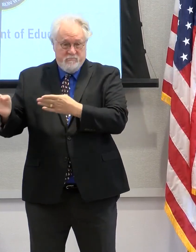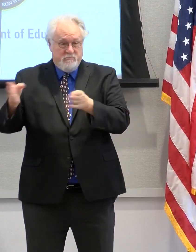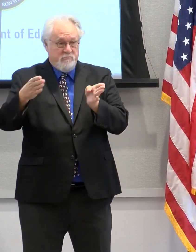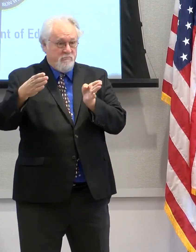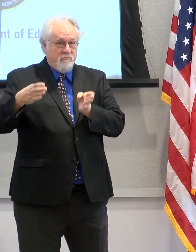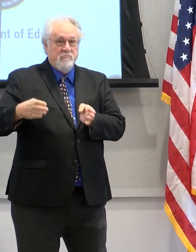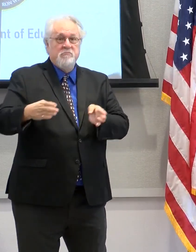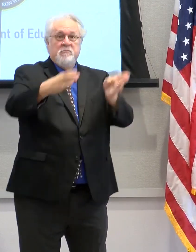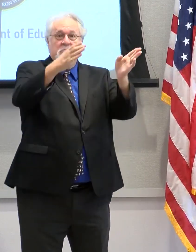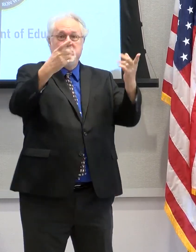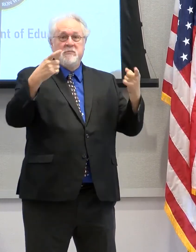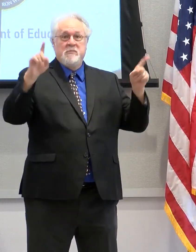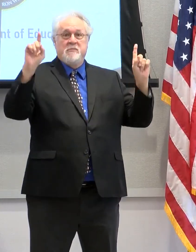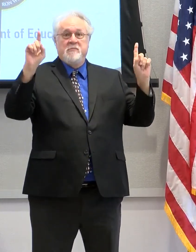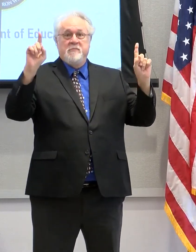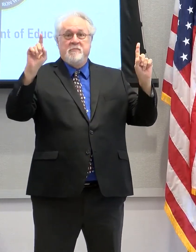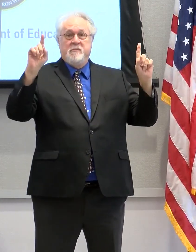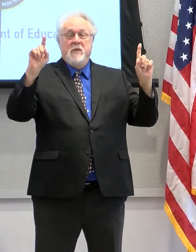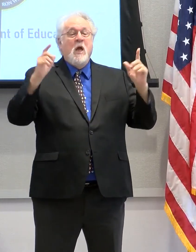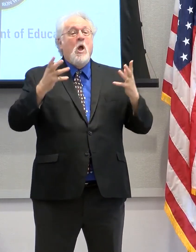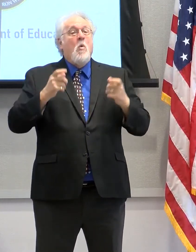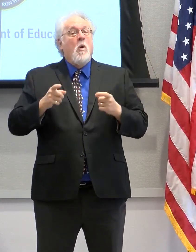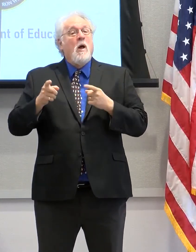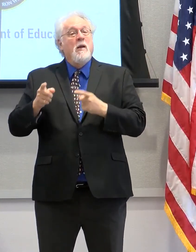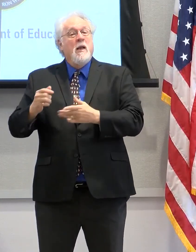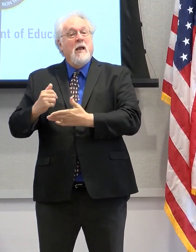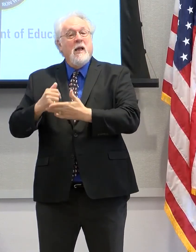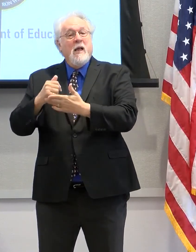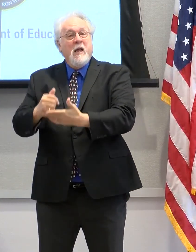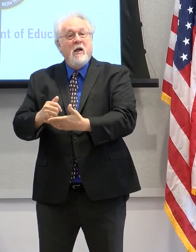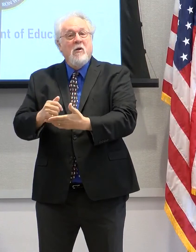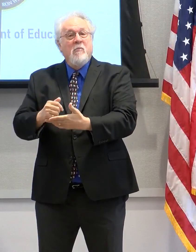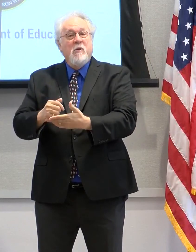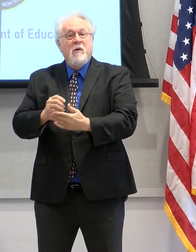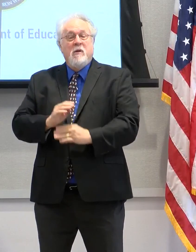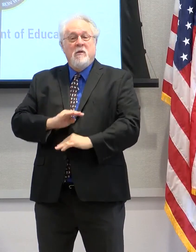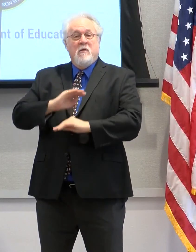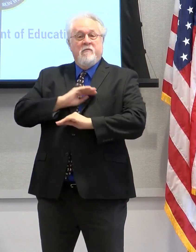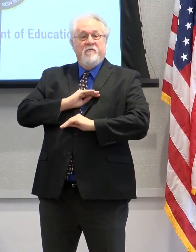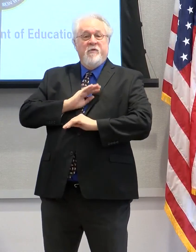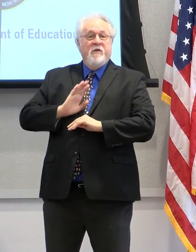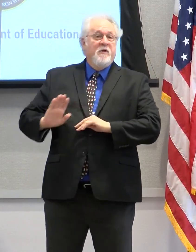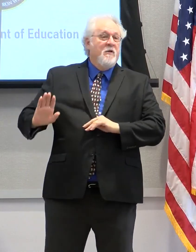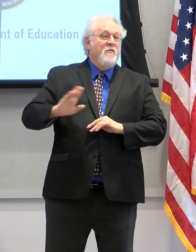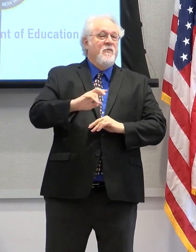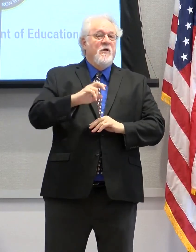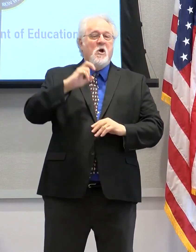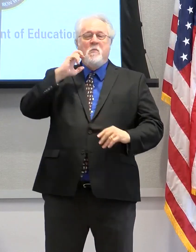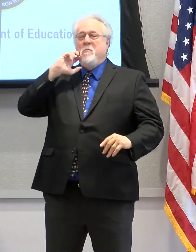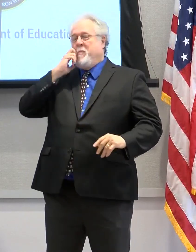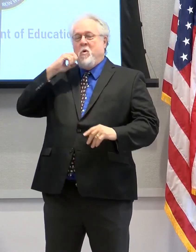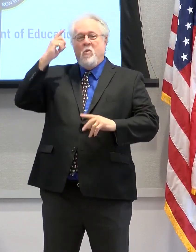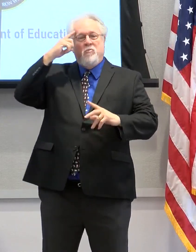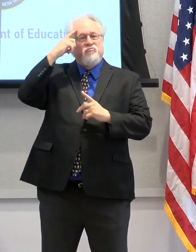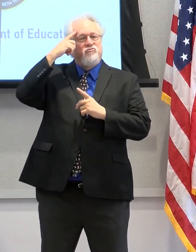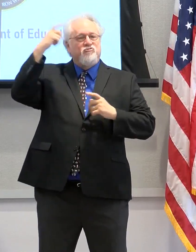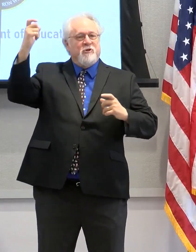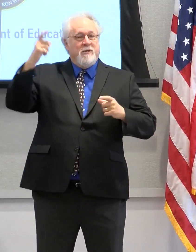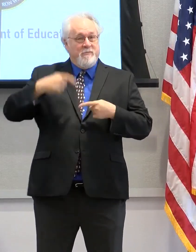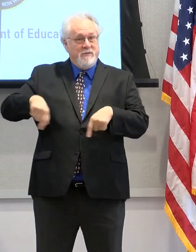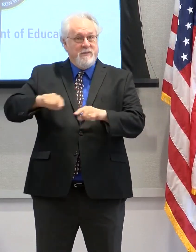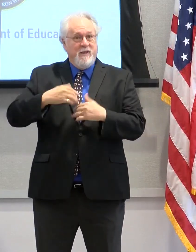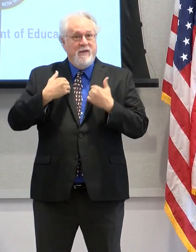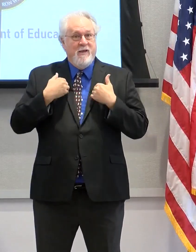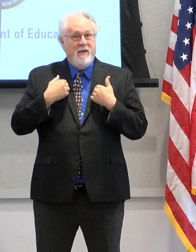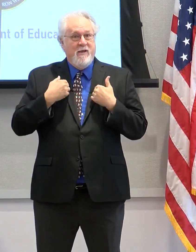of success. We want to help them fulfill their boldest dreams that we, that they may